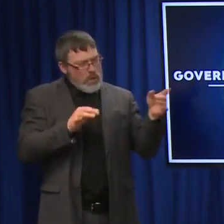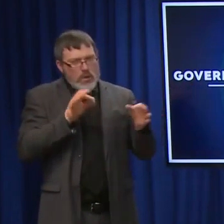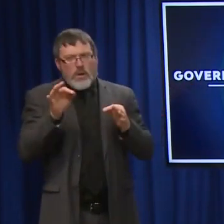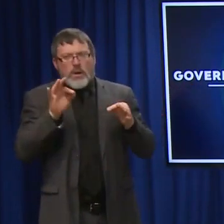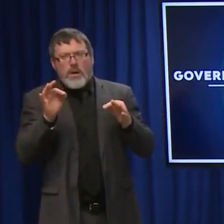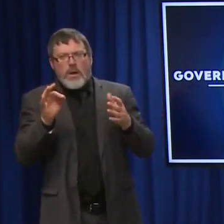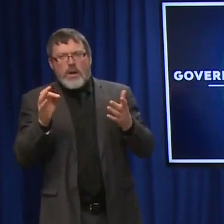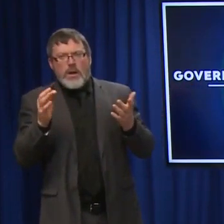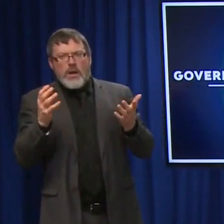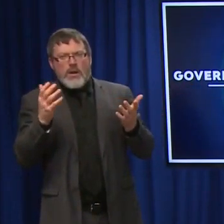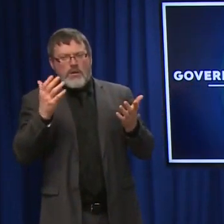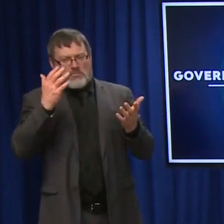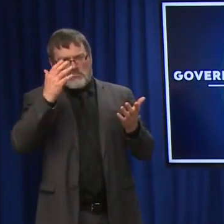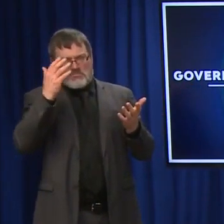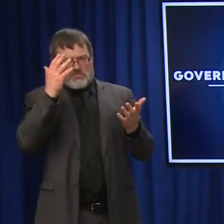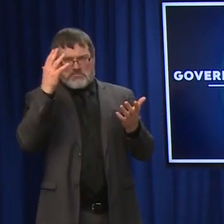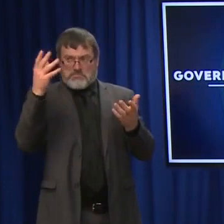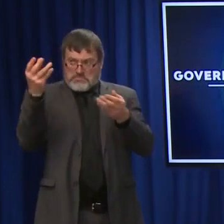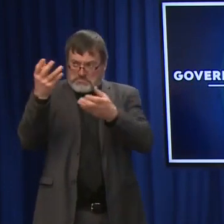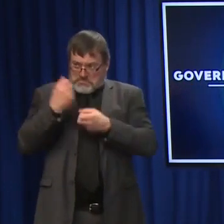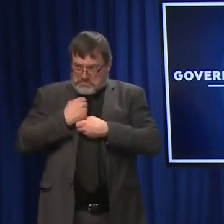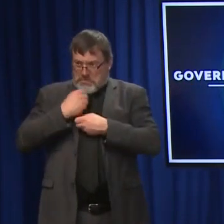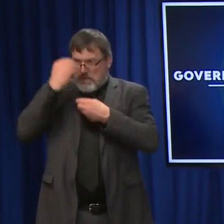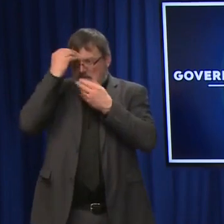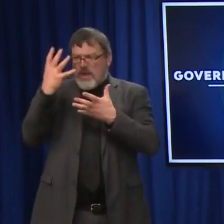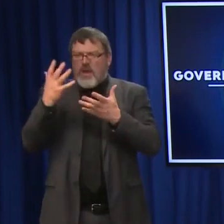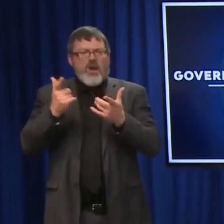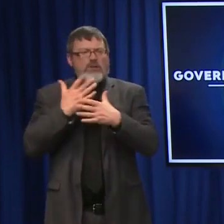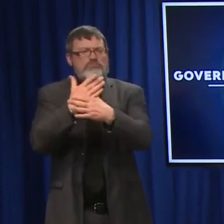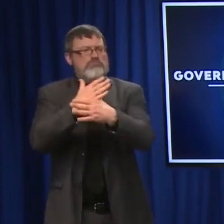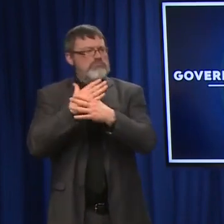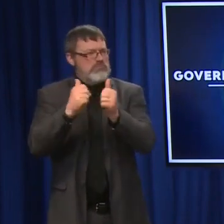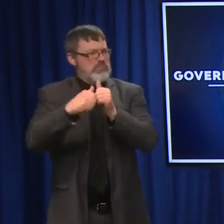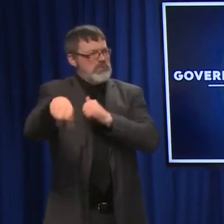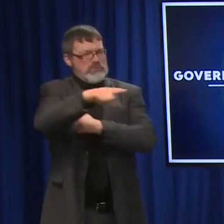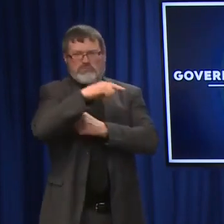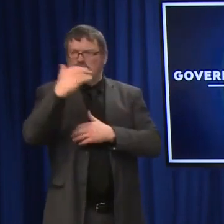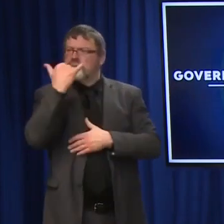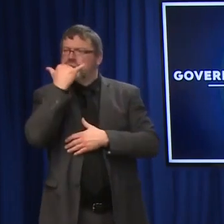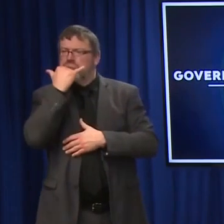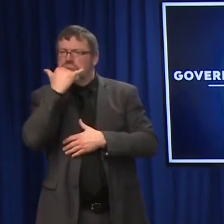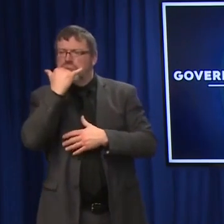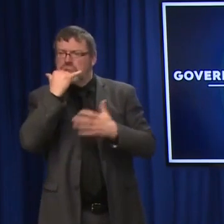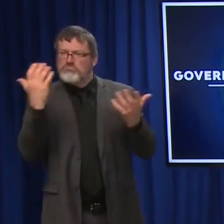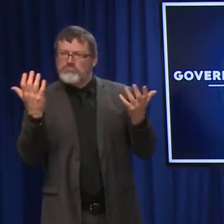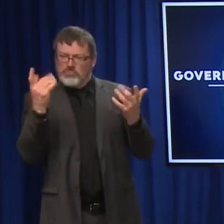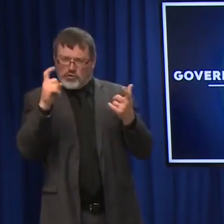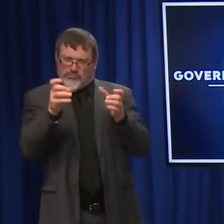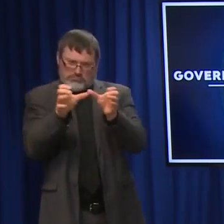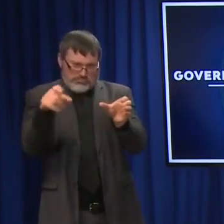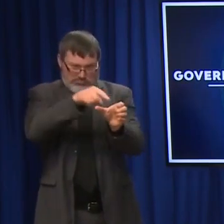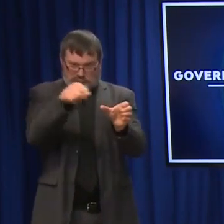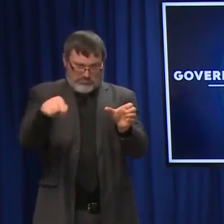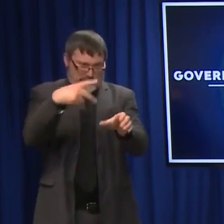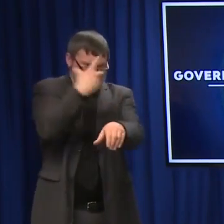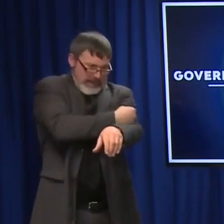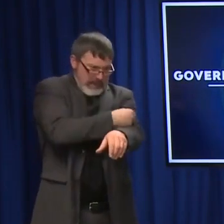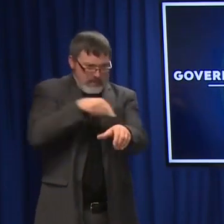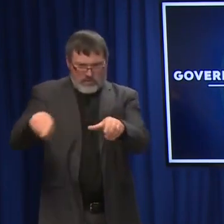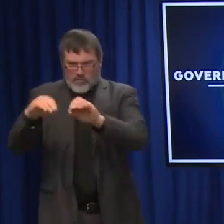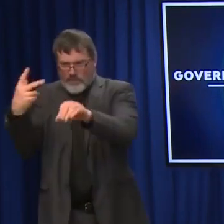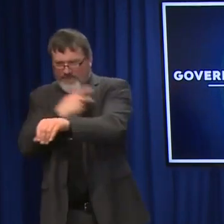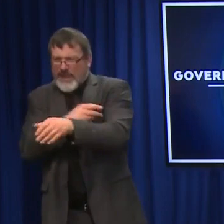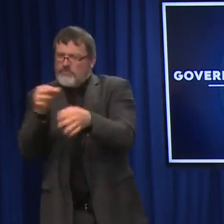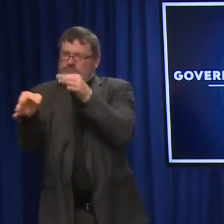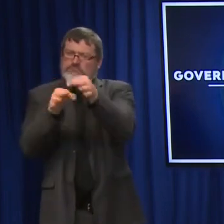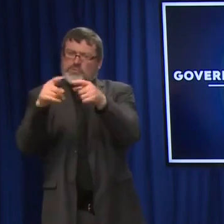shared with the public. Thank you. Okay, Dr. Jean, do you want to talk first about the difference between the mRNA versus Johnson & Johnson plus a